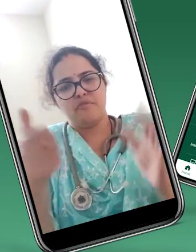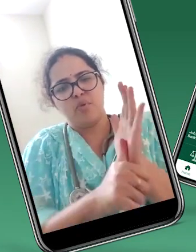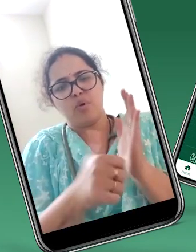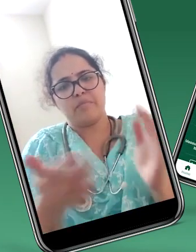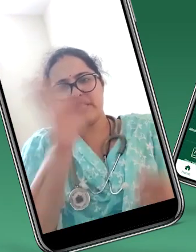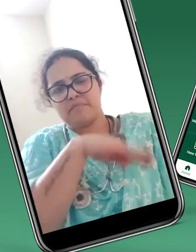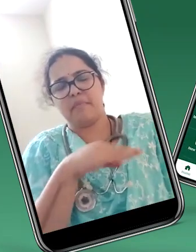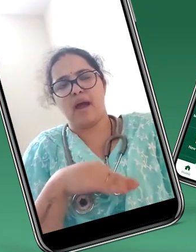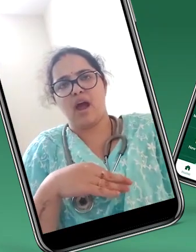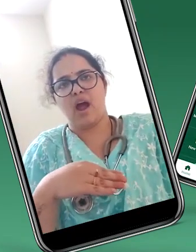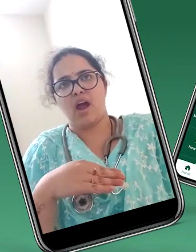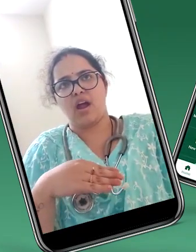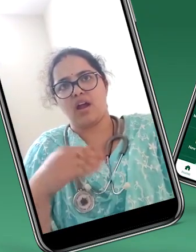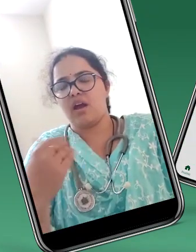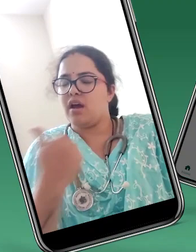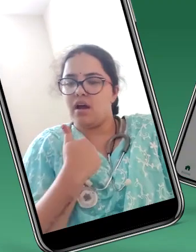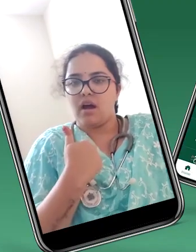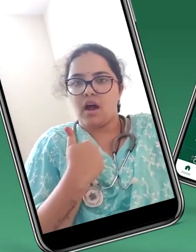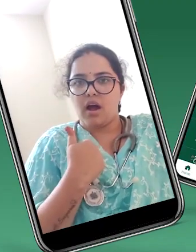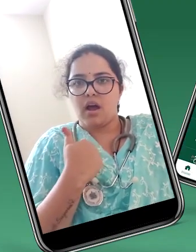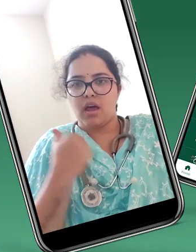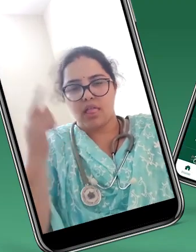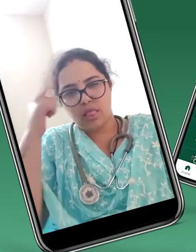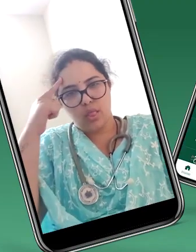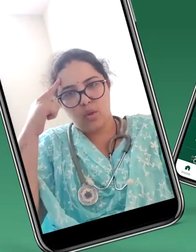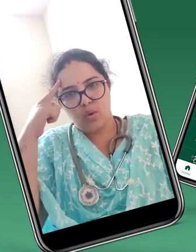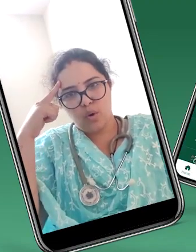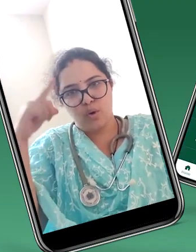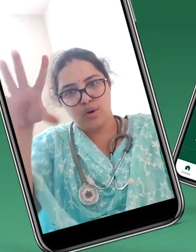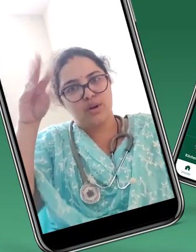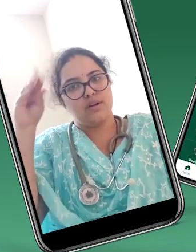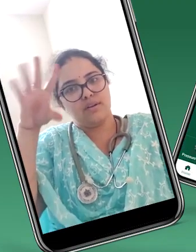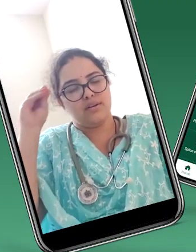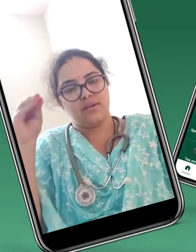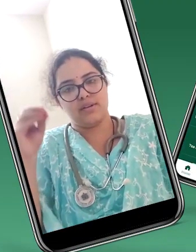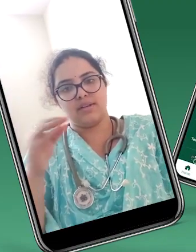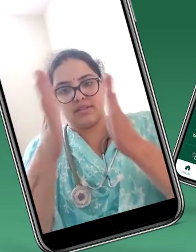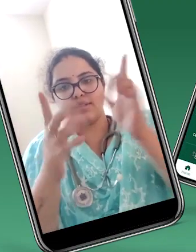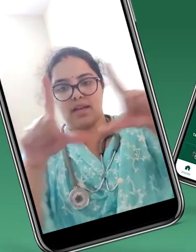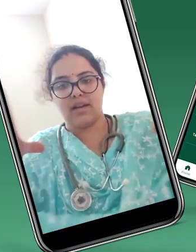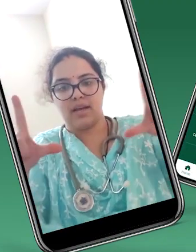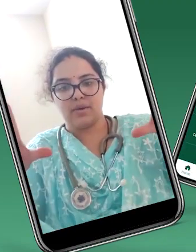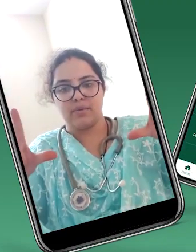Four months back, I thought of learning sign language.